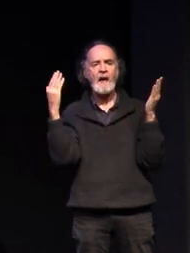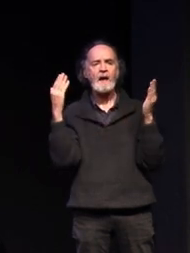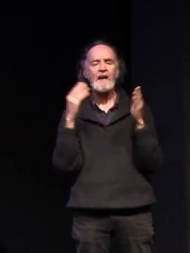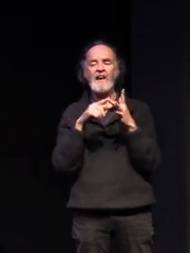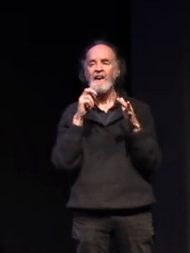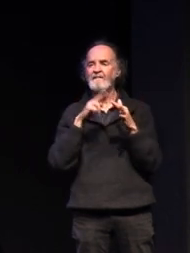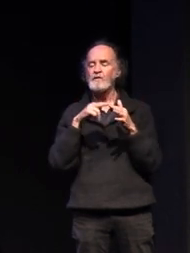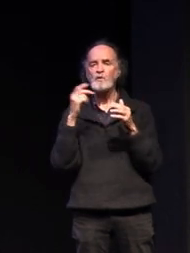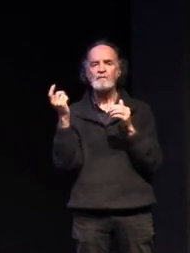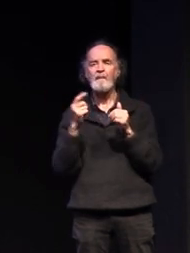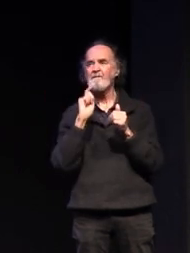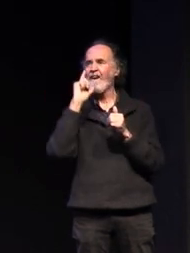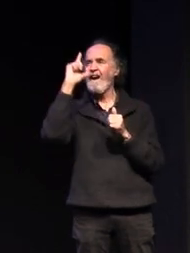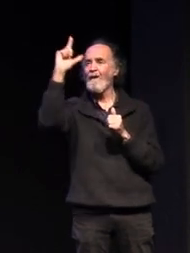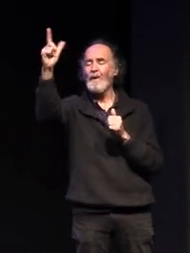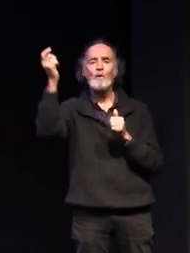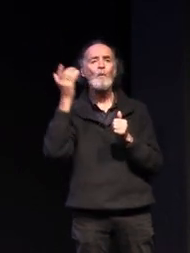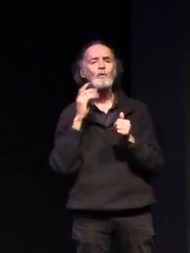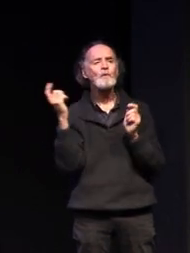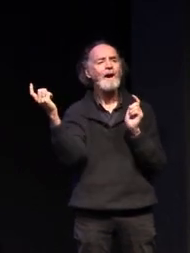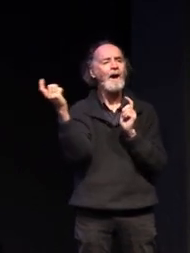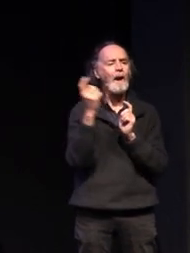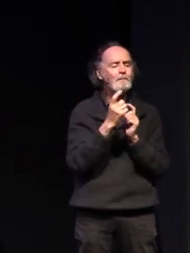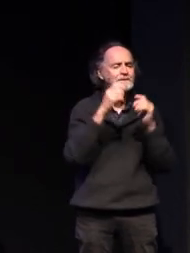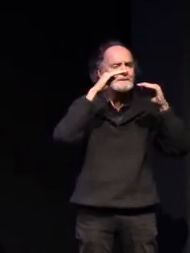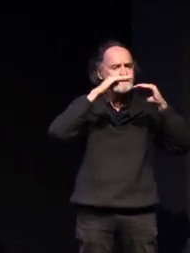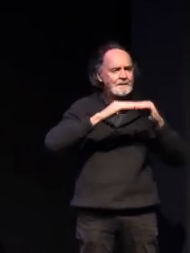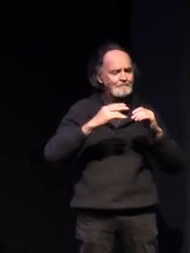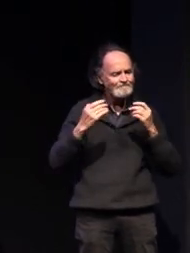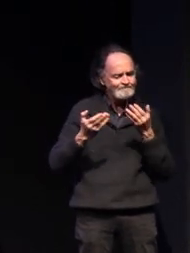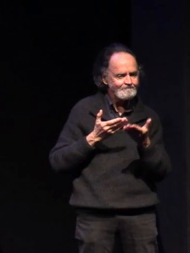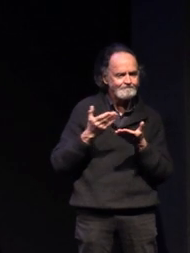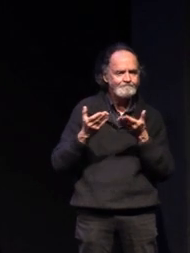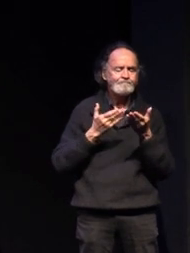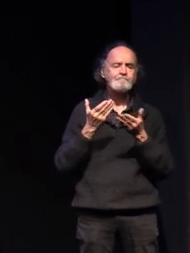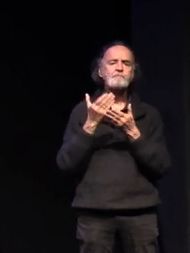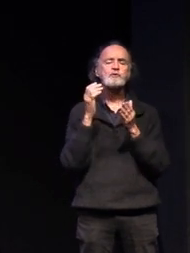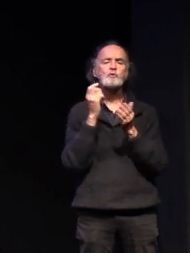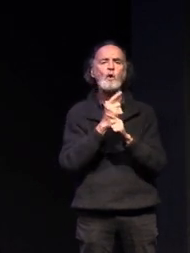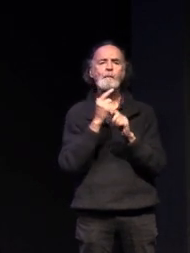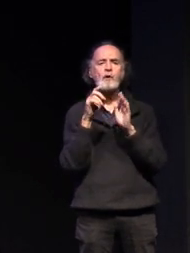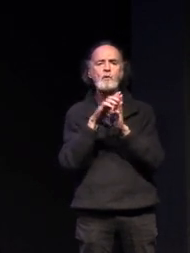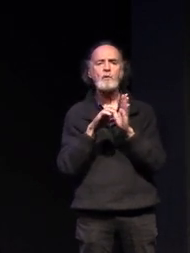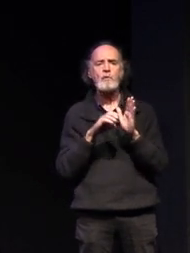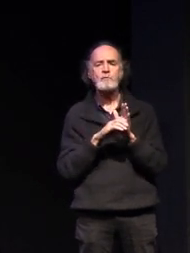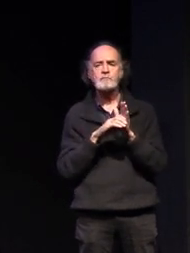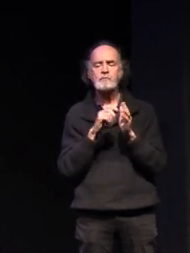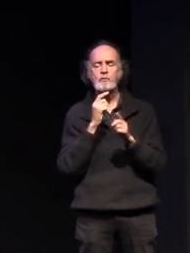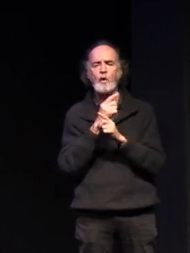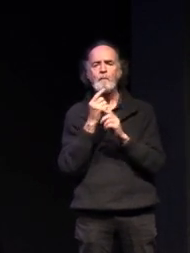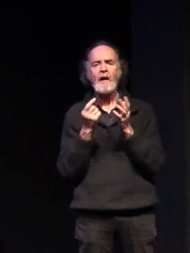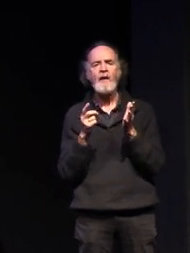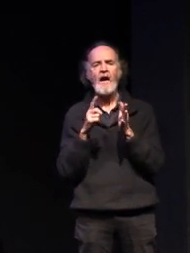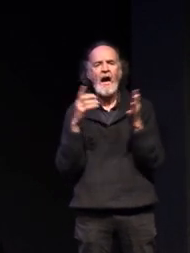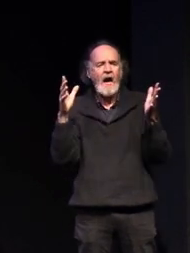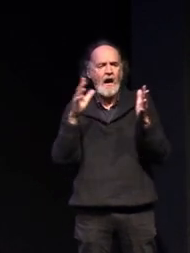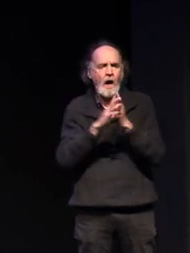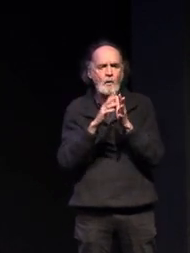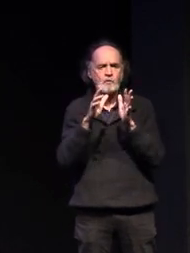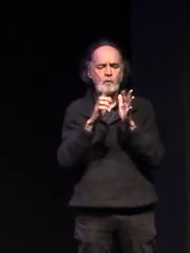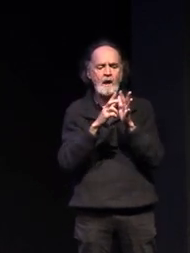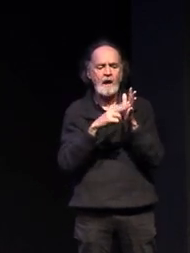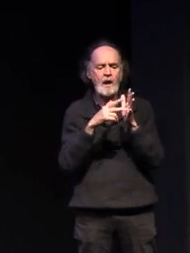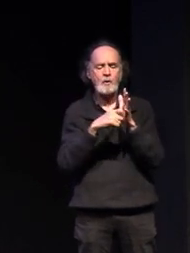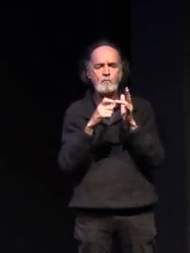17 colleges and you'd like to sit down with somebody and discuss your course or you have questions about the enrollment process we'll be in the upper